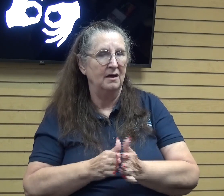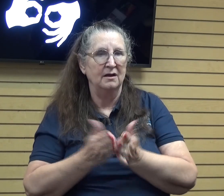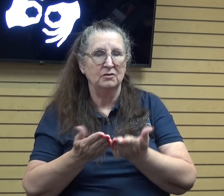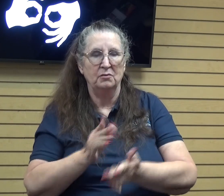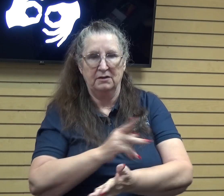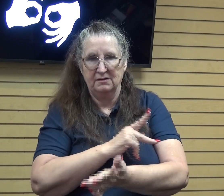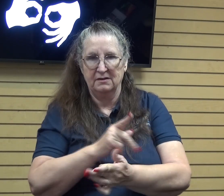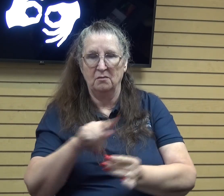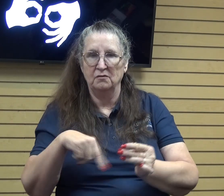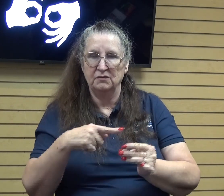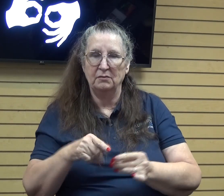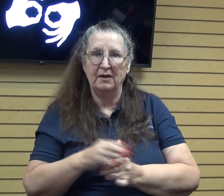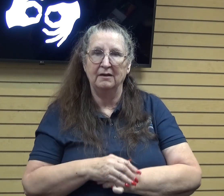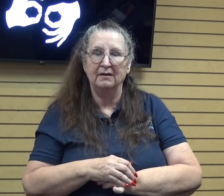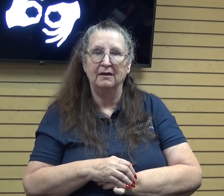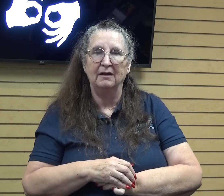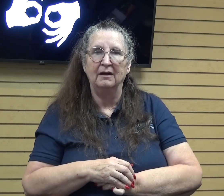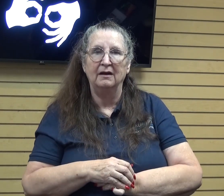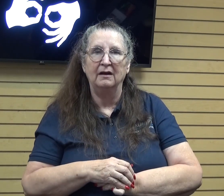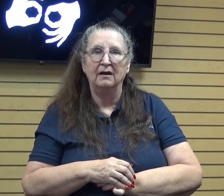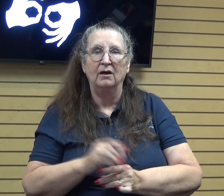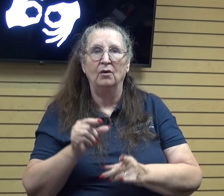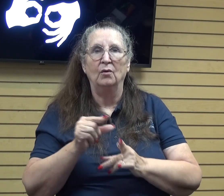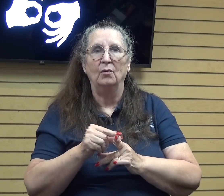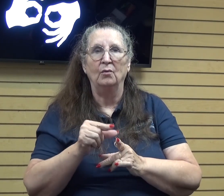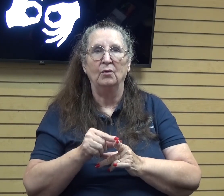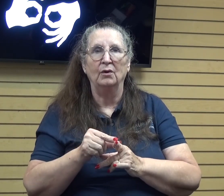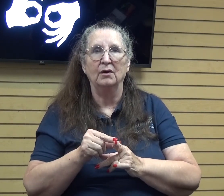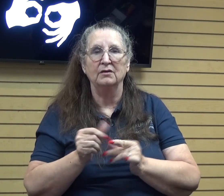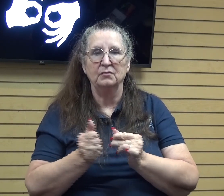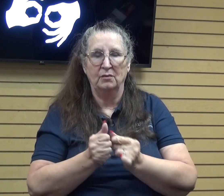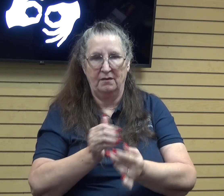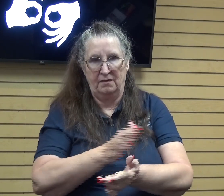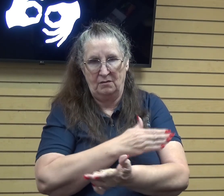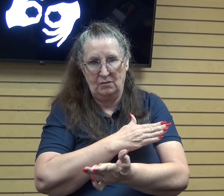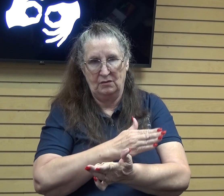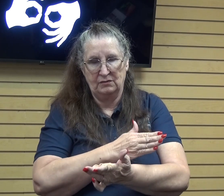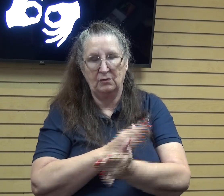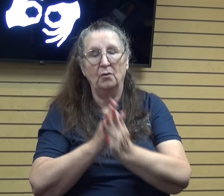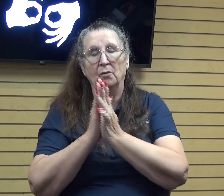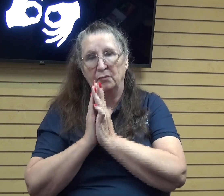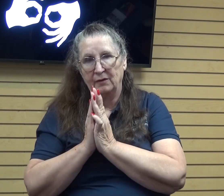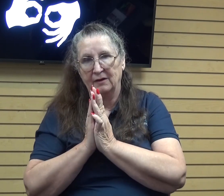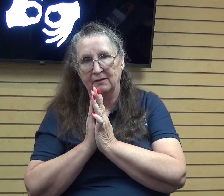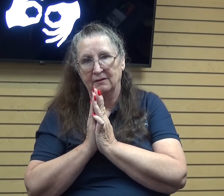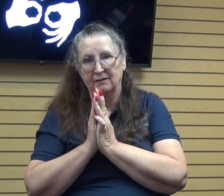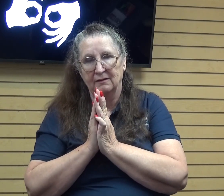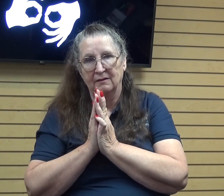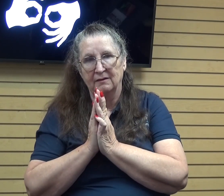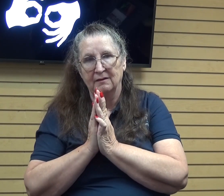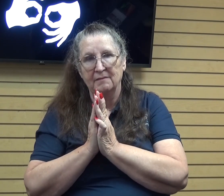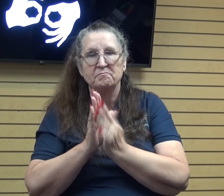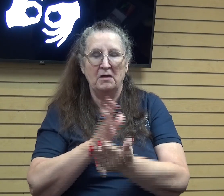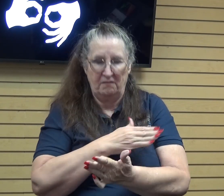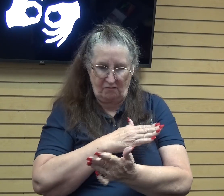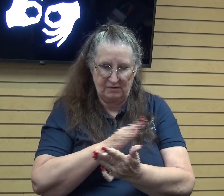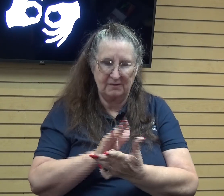and it says that their words accompanying the music or prayers in form of songs I was